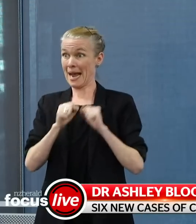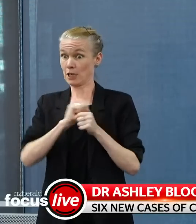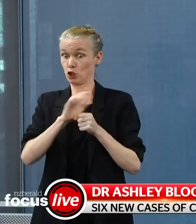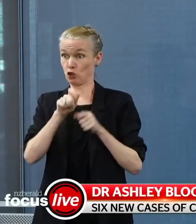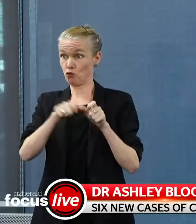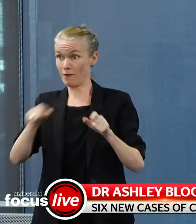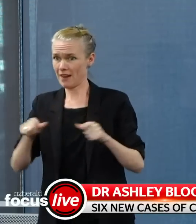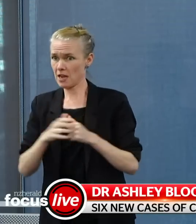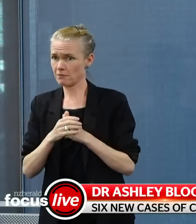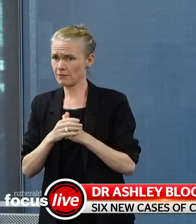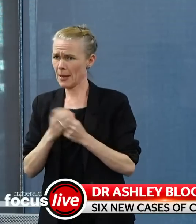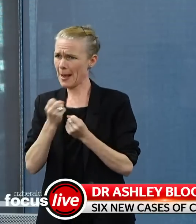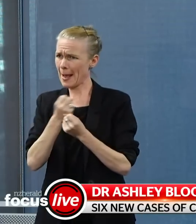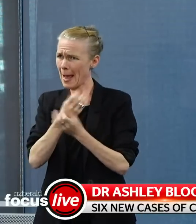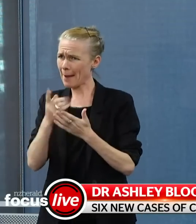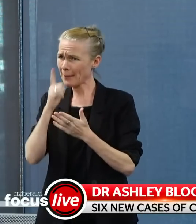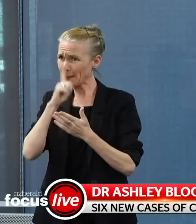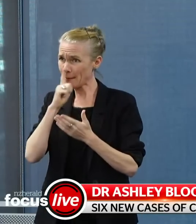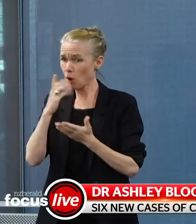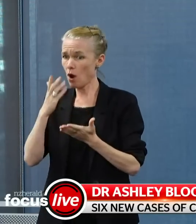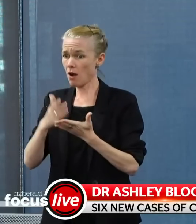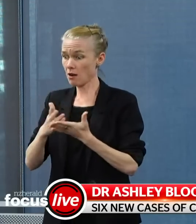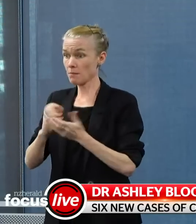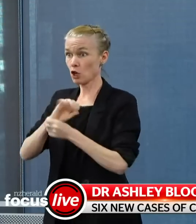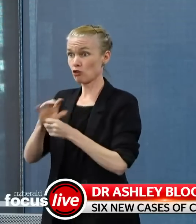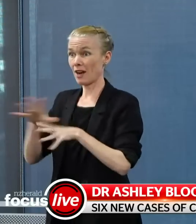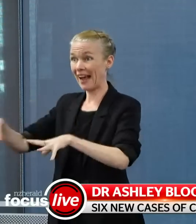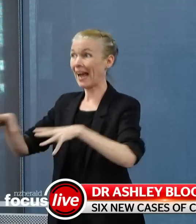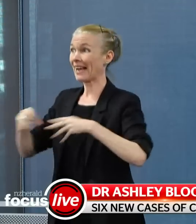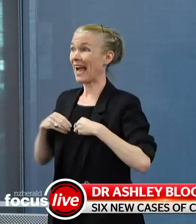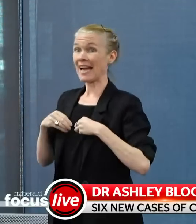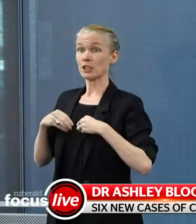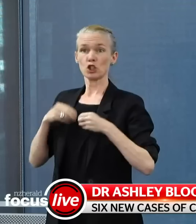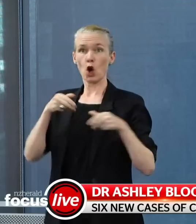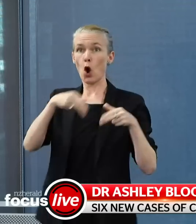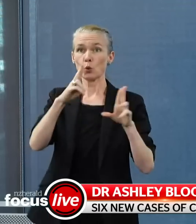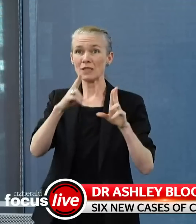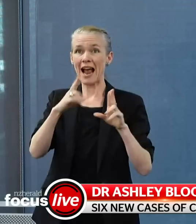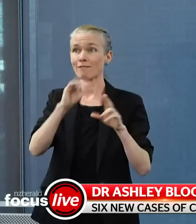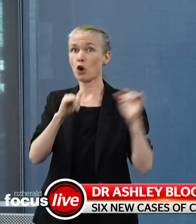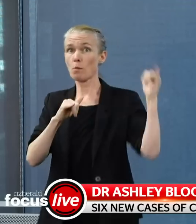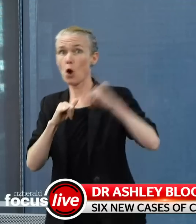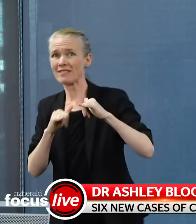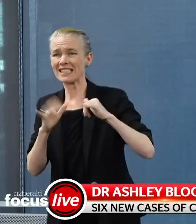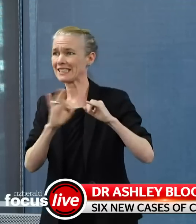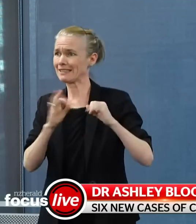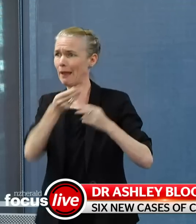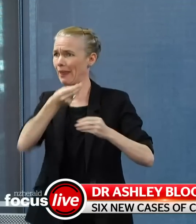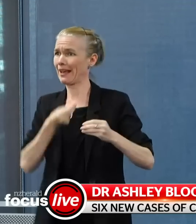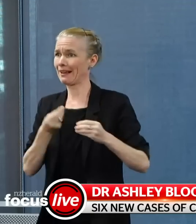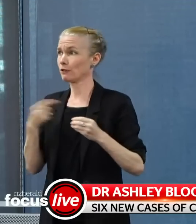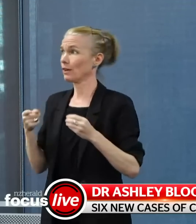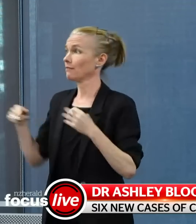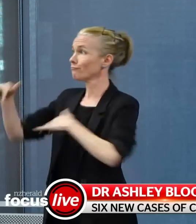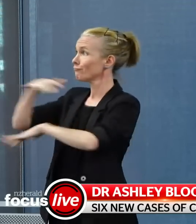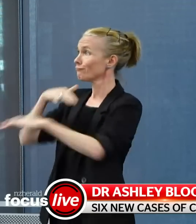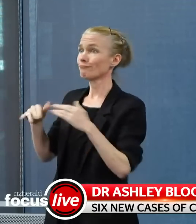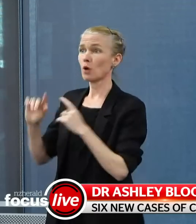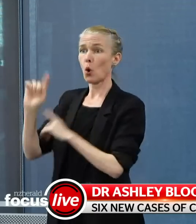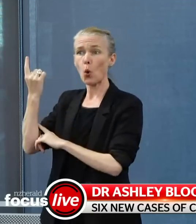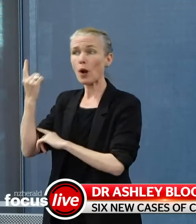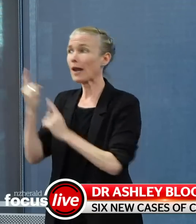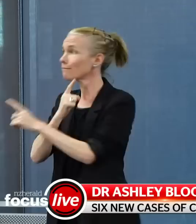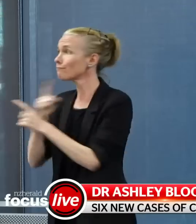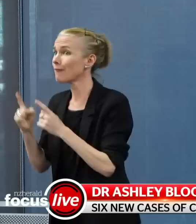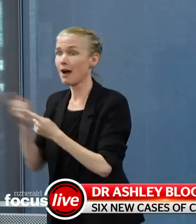isolation when they caught it? Can you give any clarity? No, I don't. I don't have any clarity around that. That's potentially, you know, they were out in the community for